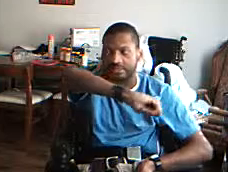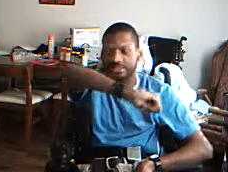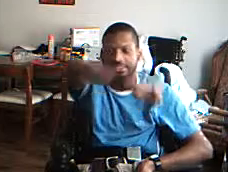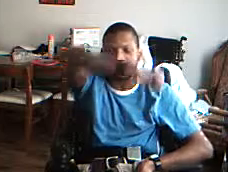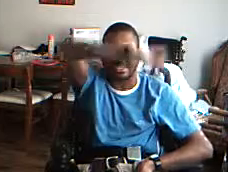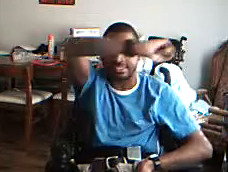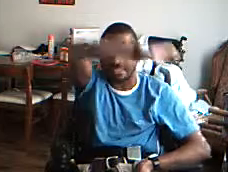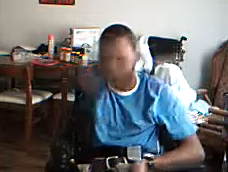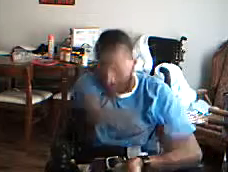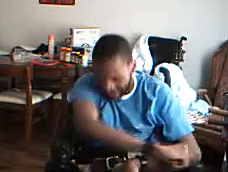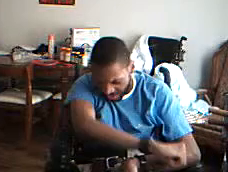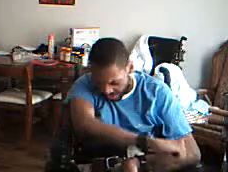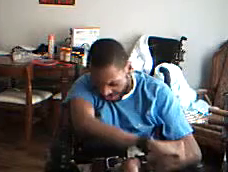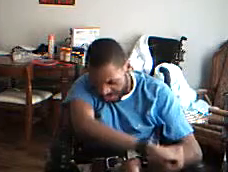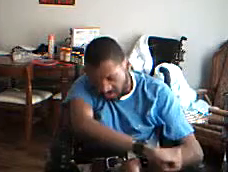As a parry.